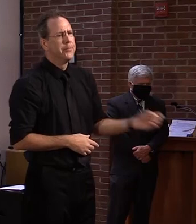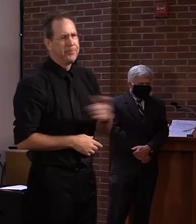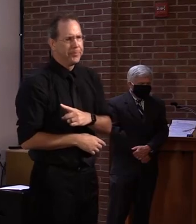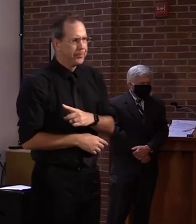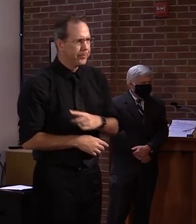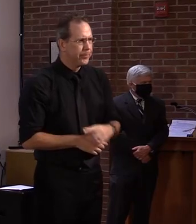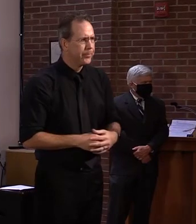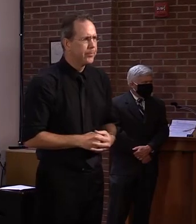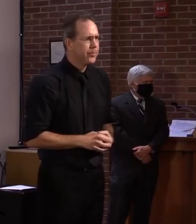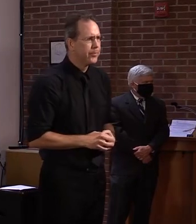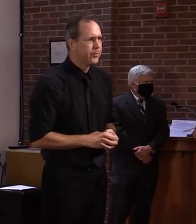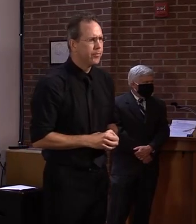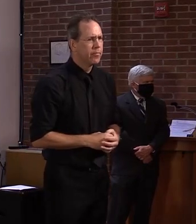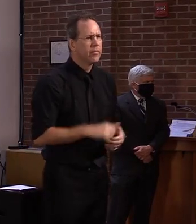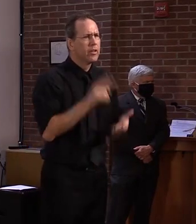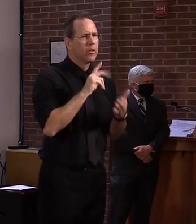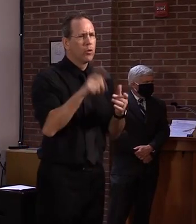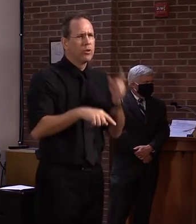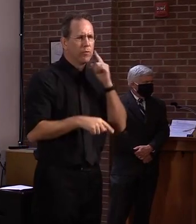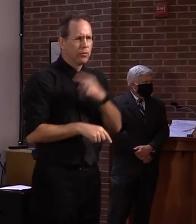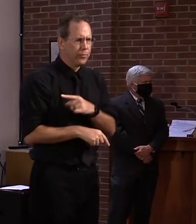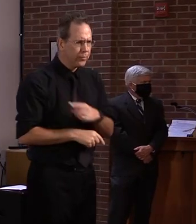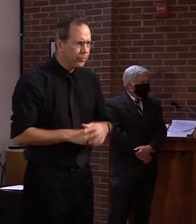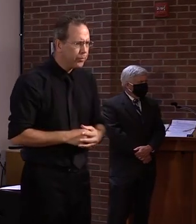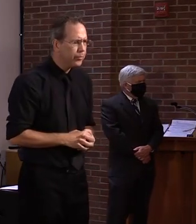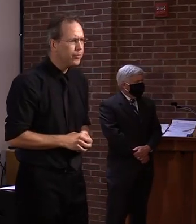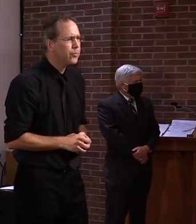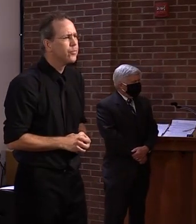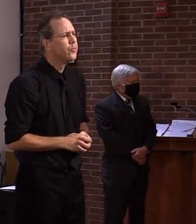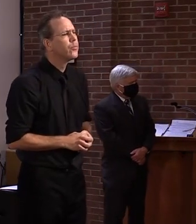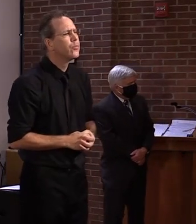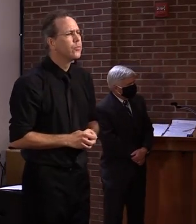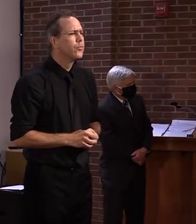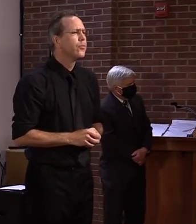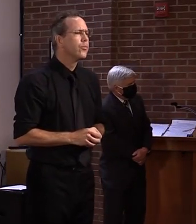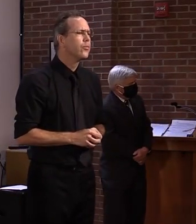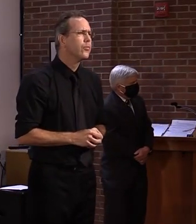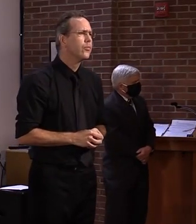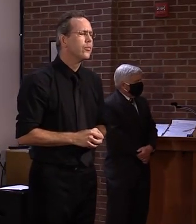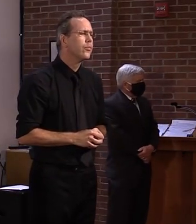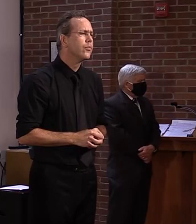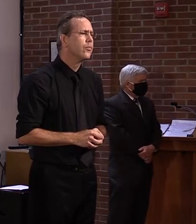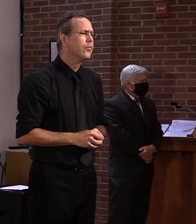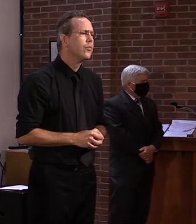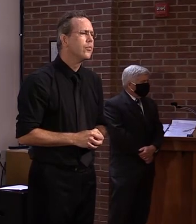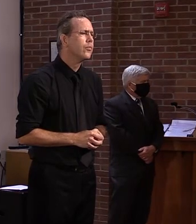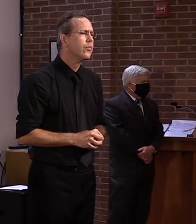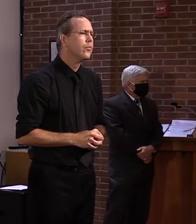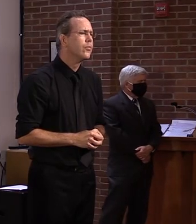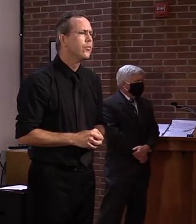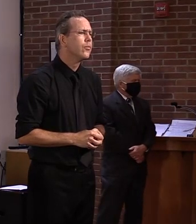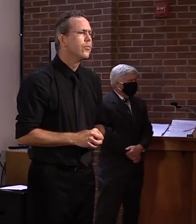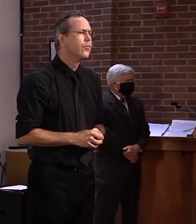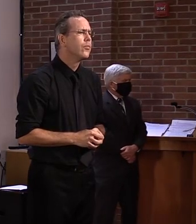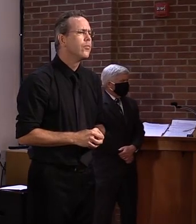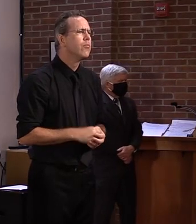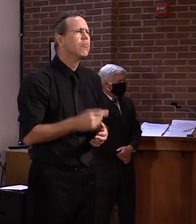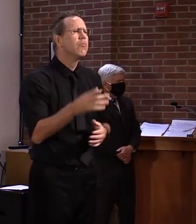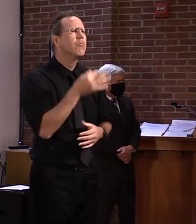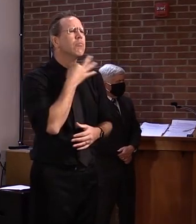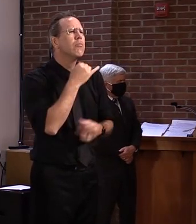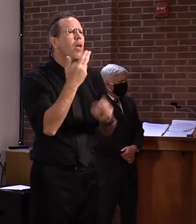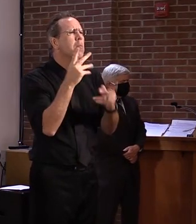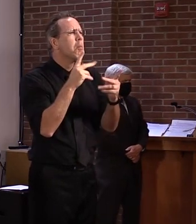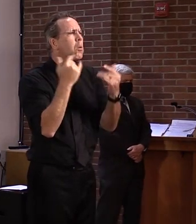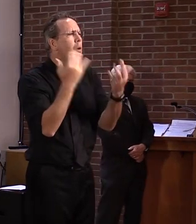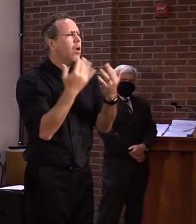if you could just give us a number on the backlog, and what is the kind of case that will require an in-person visit? What are you